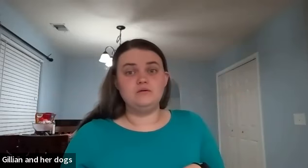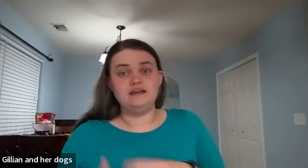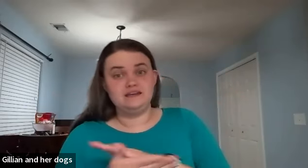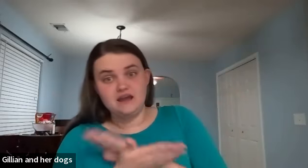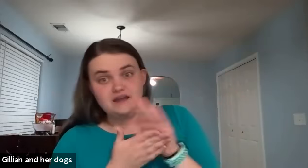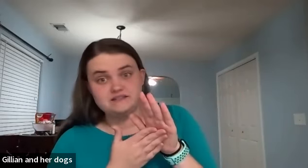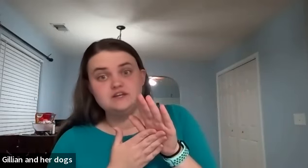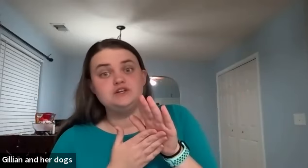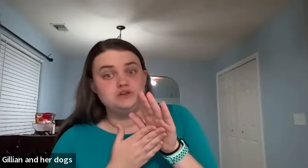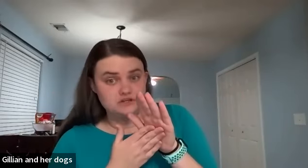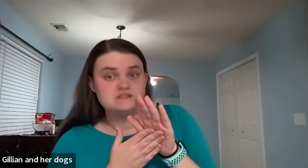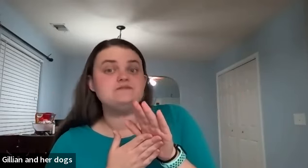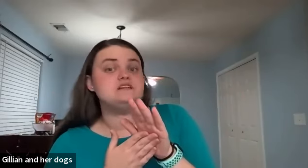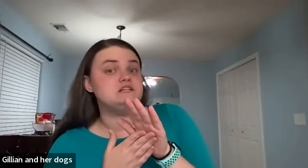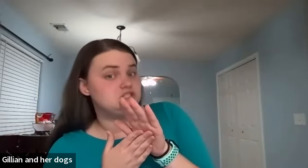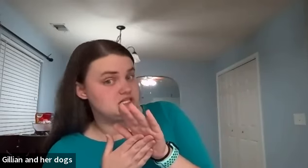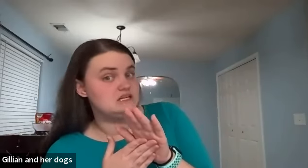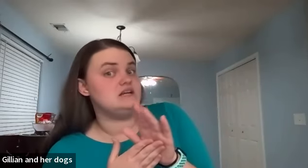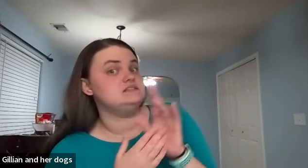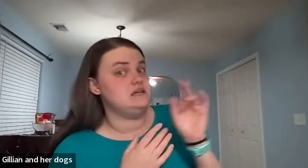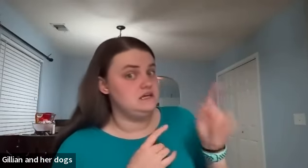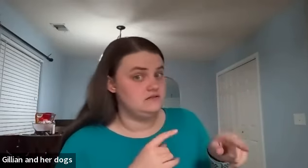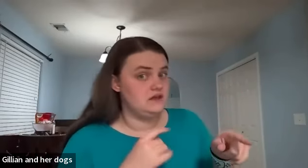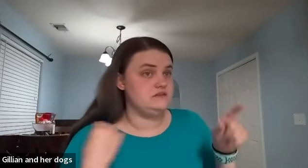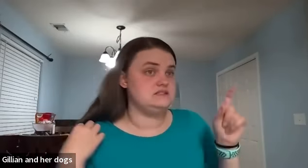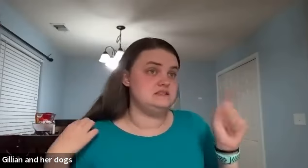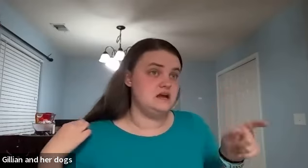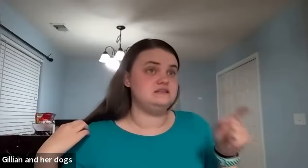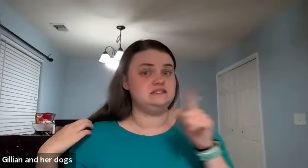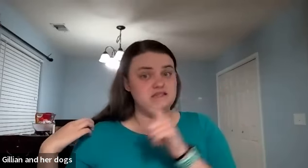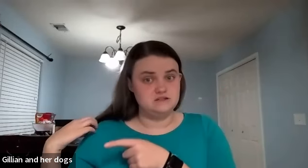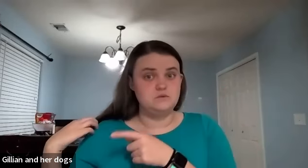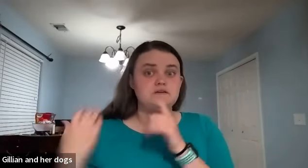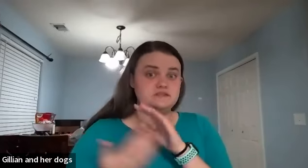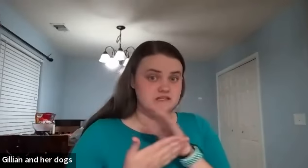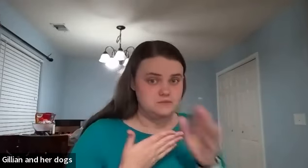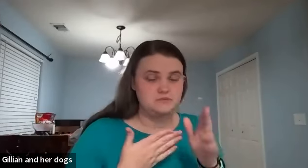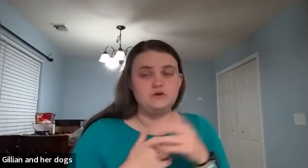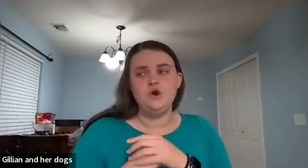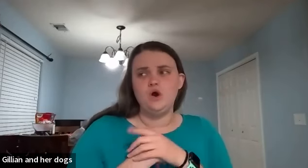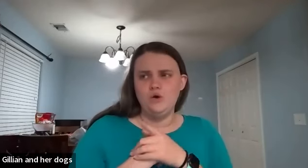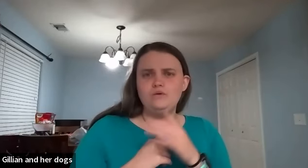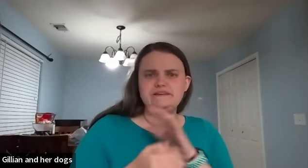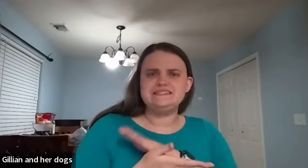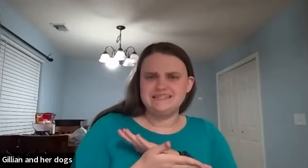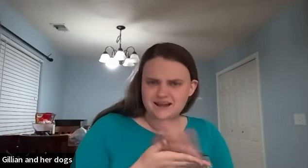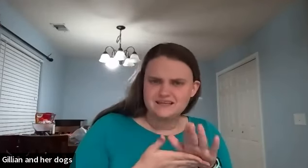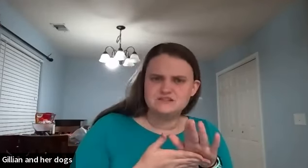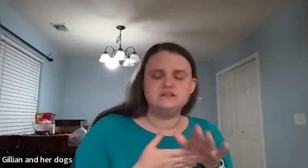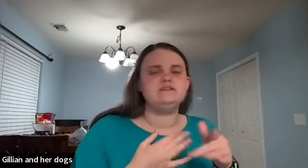like nice you can use that for saying she is nice he like this is nice that's nice work that's nice paper oh this is nice looking